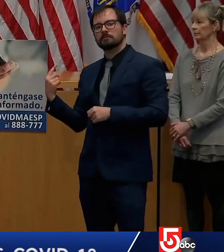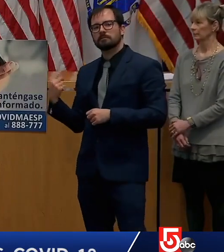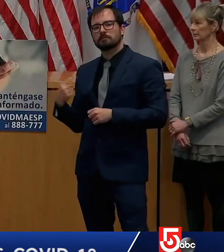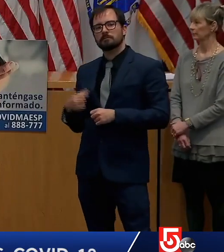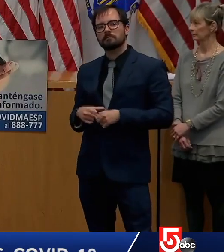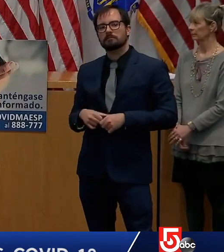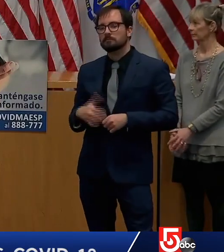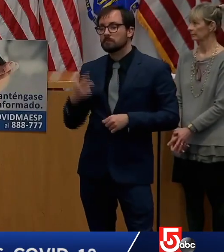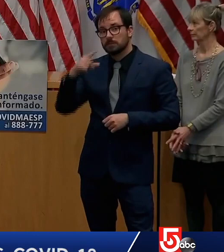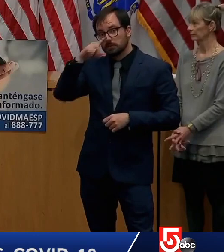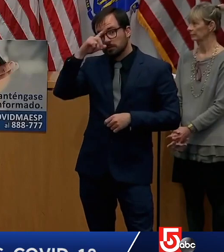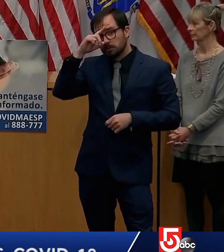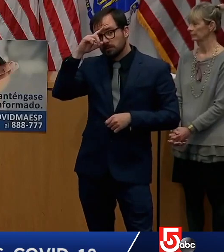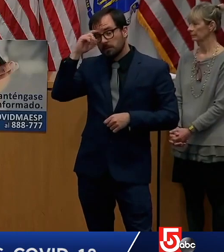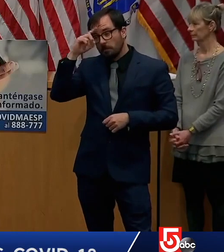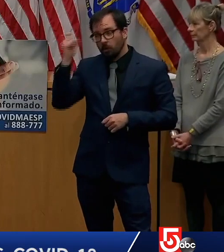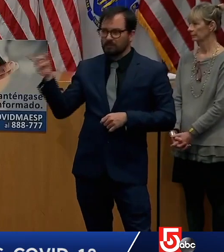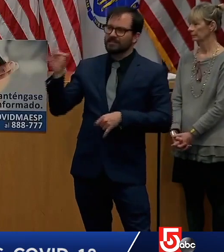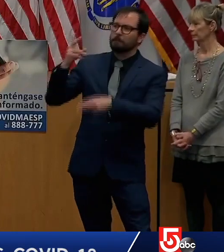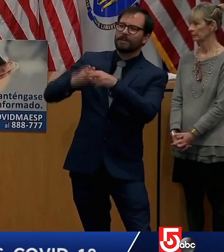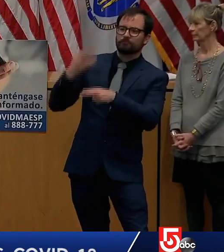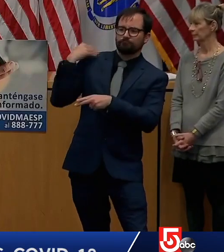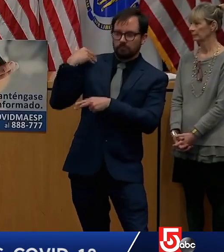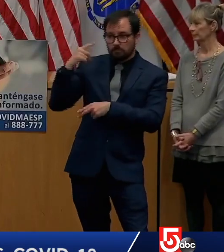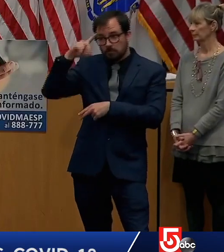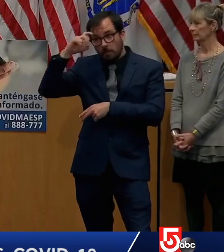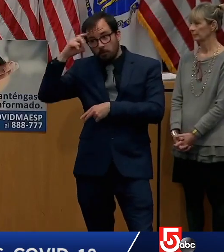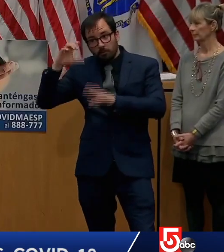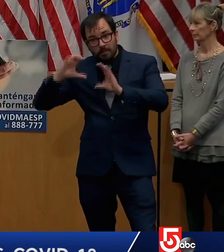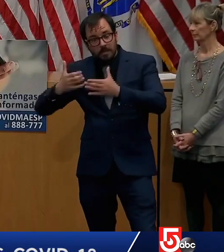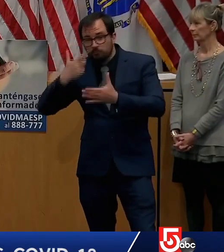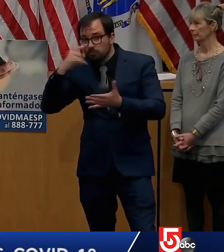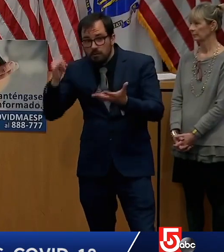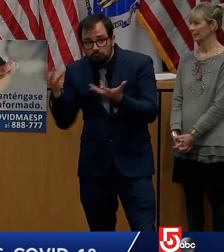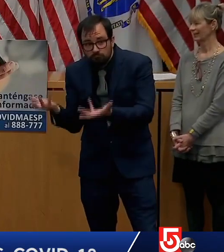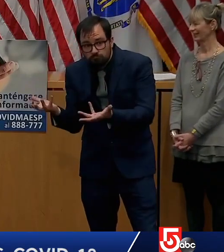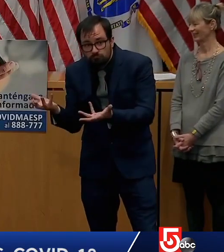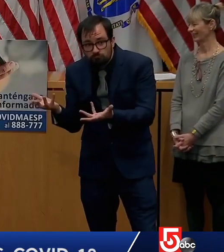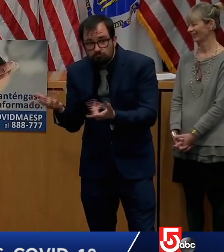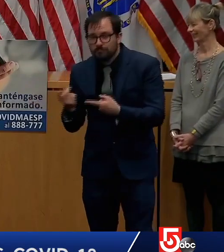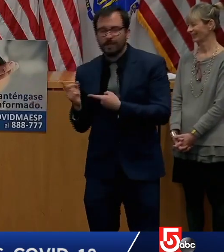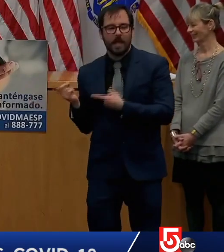early to say right now. And I think that will be another meeting.